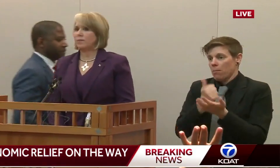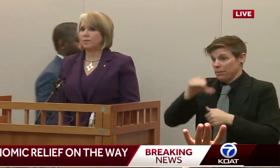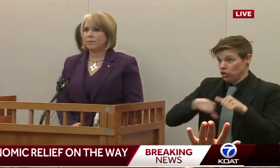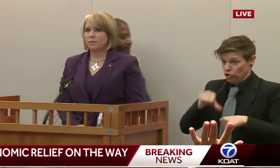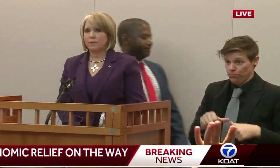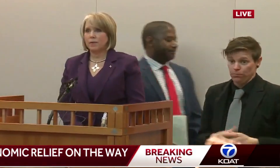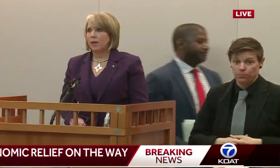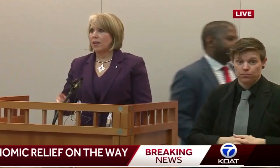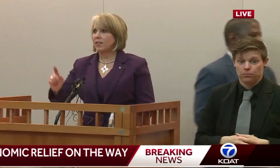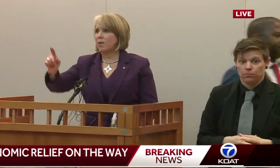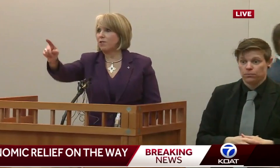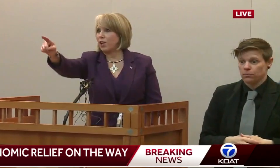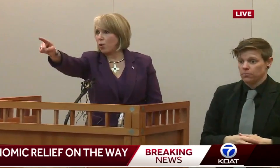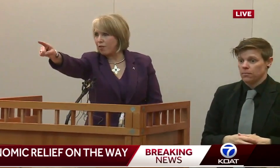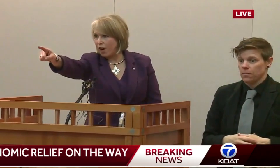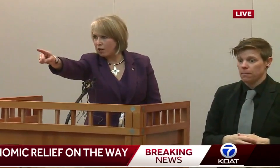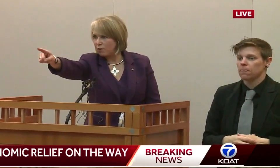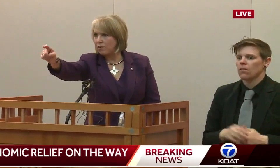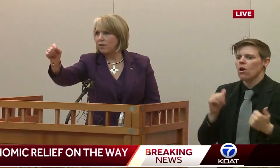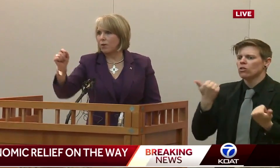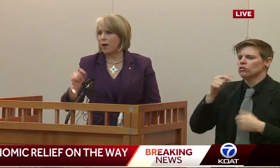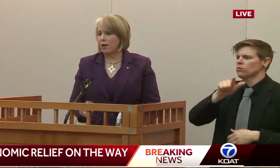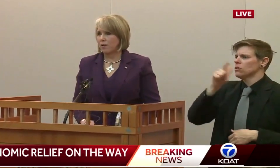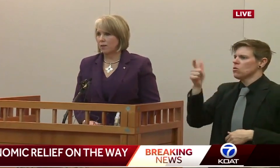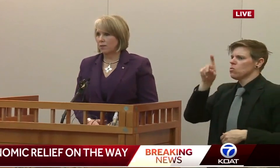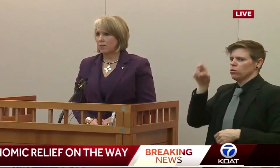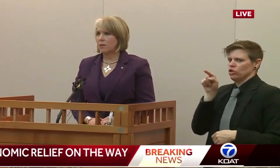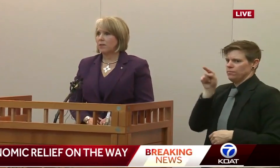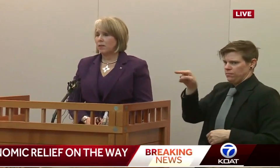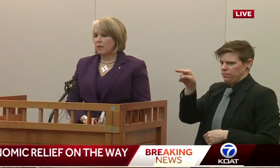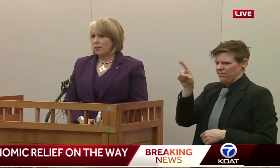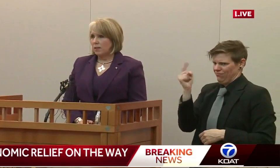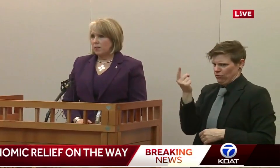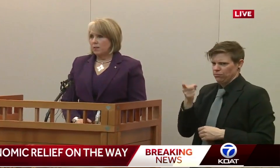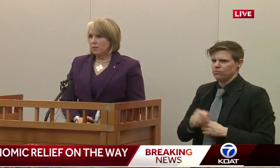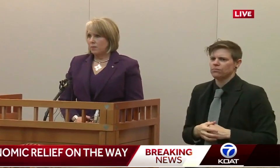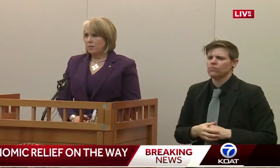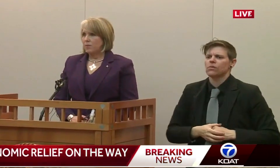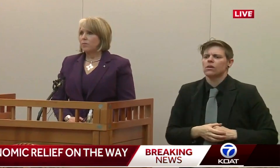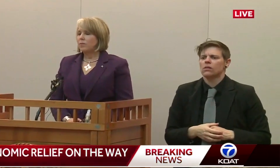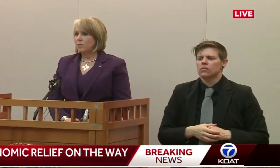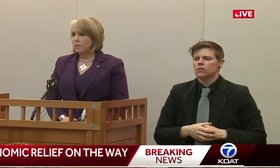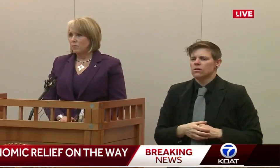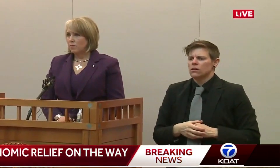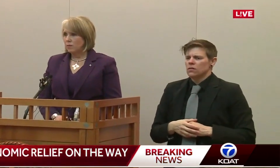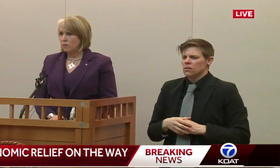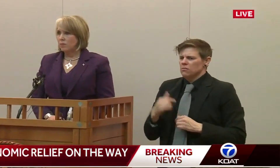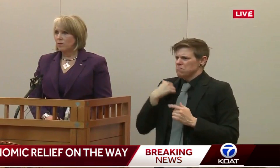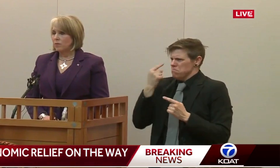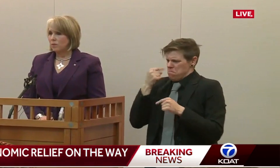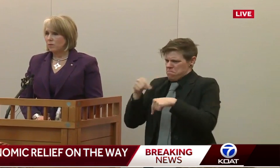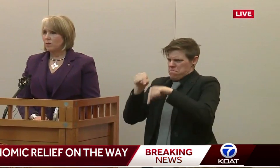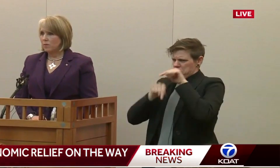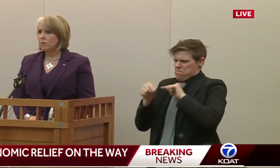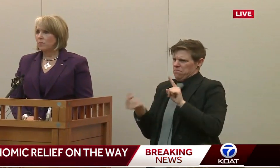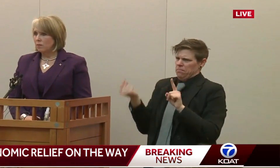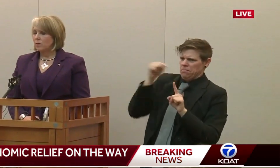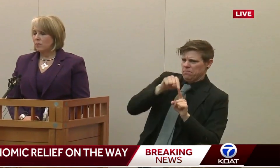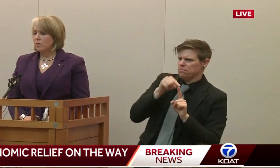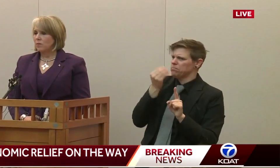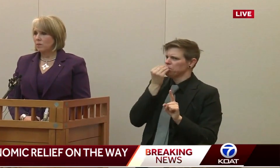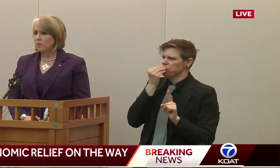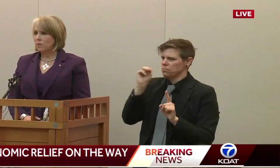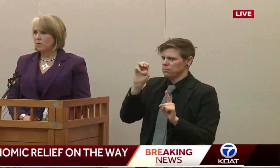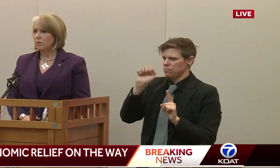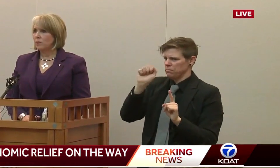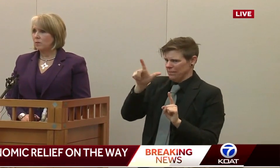All right, let's see, I was going to go there. Yeah, I was going back to the meals. You just received a question from an employee